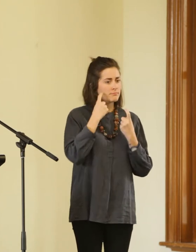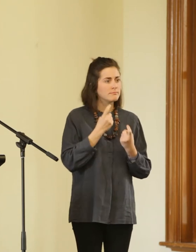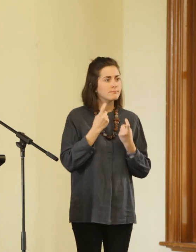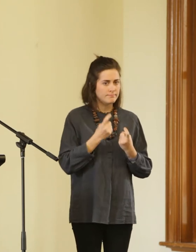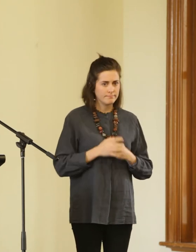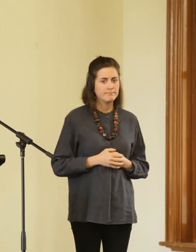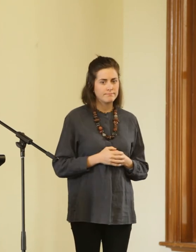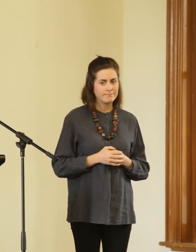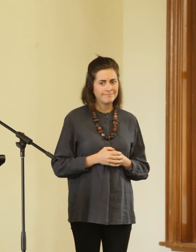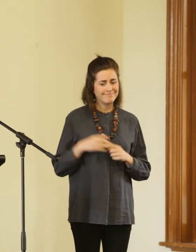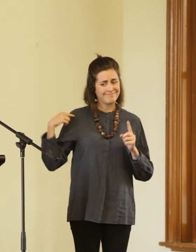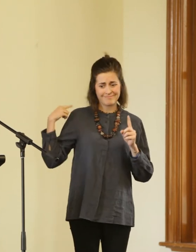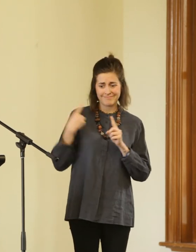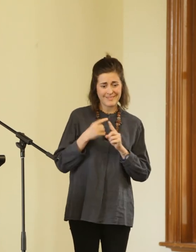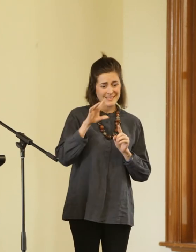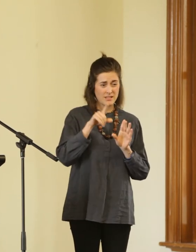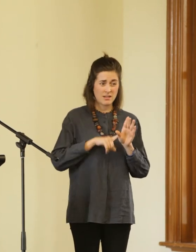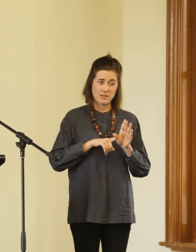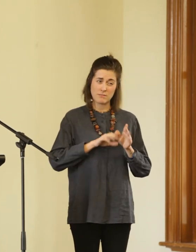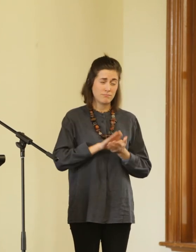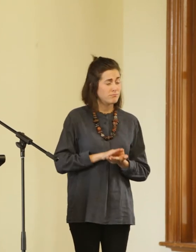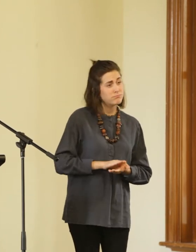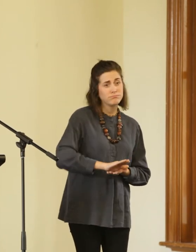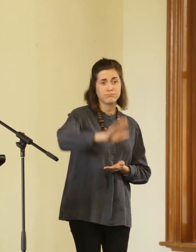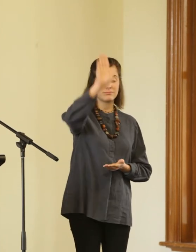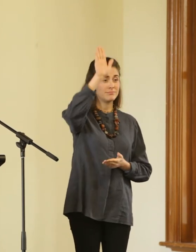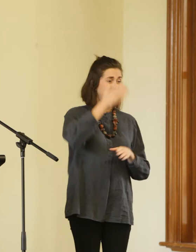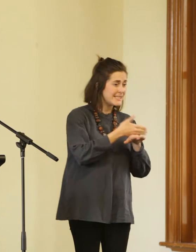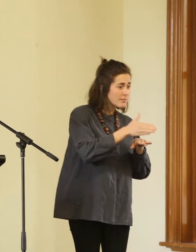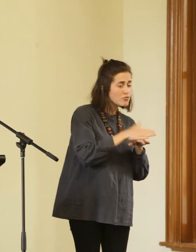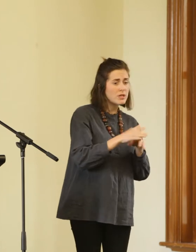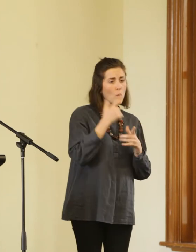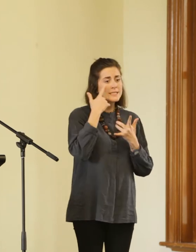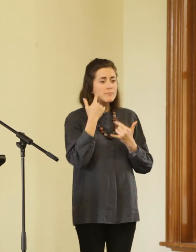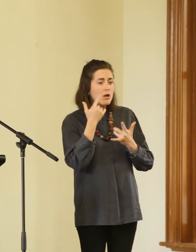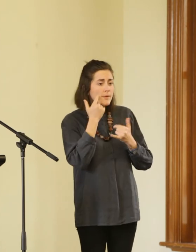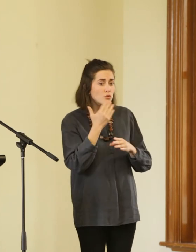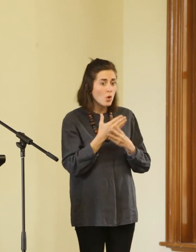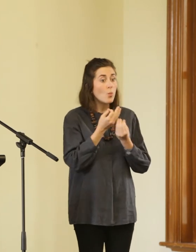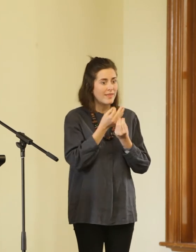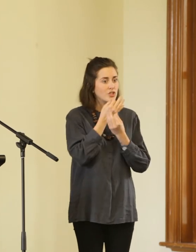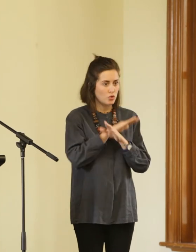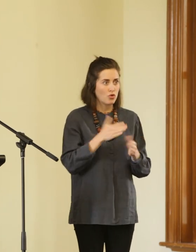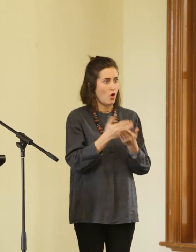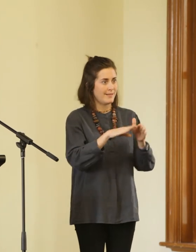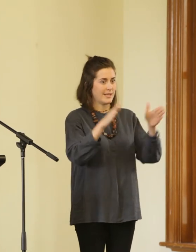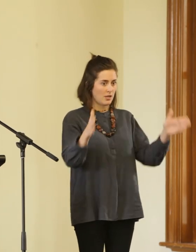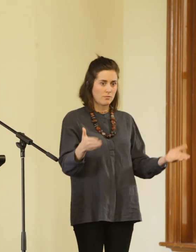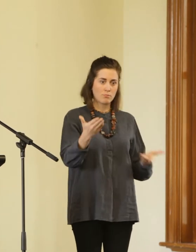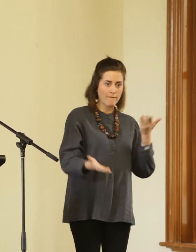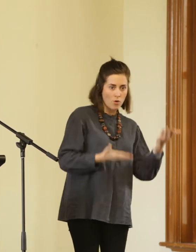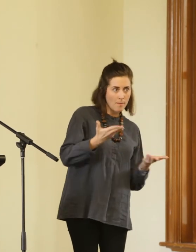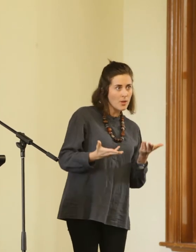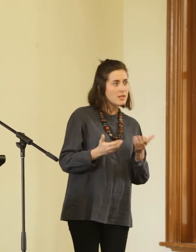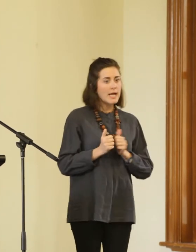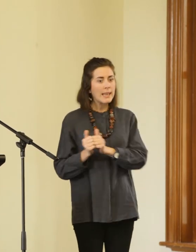decade has seen the rapid rise of contemporary and experimental performance works that feature children on stage as performers and